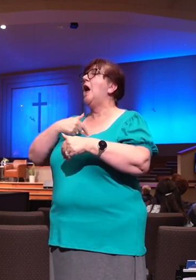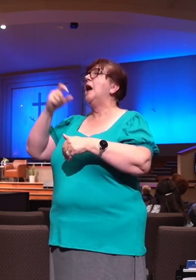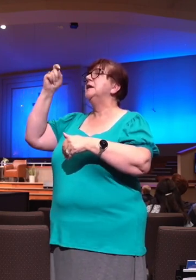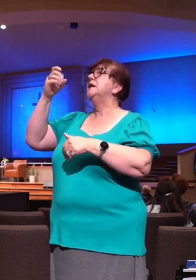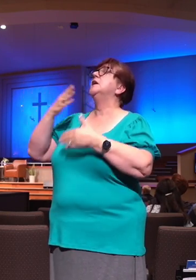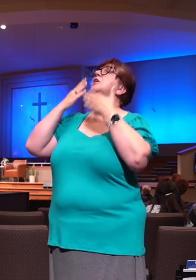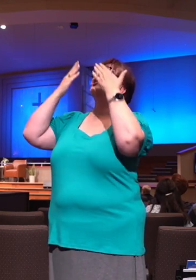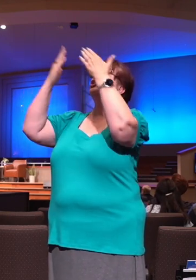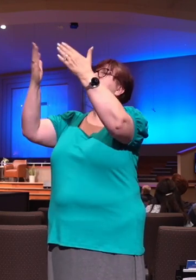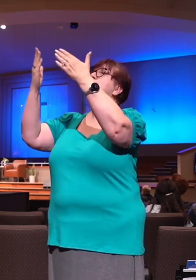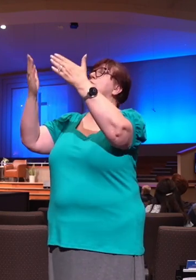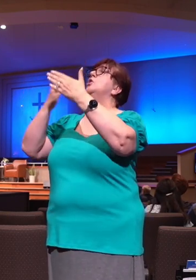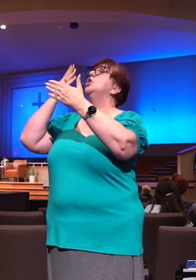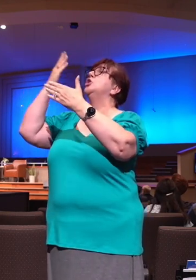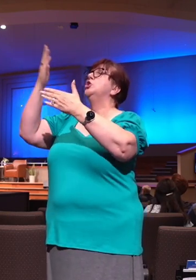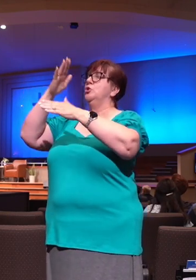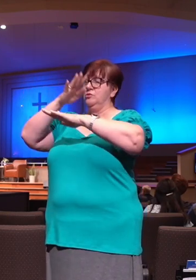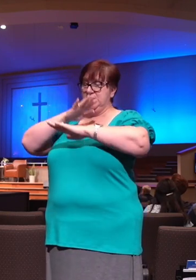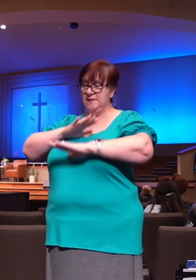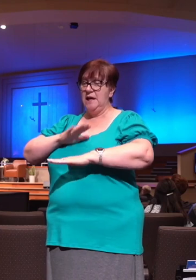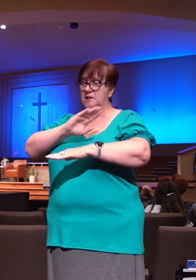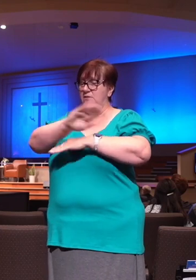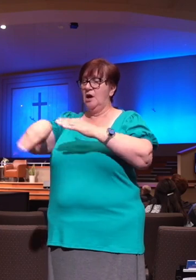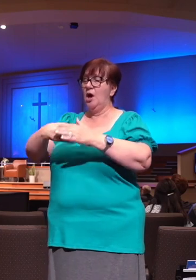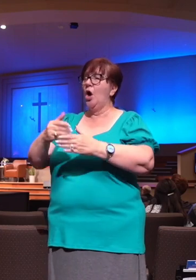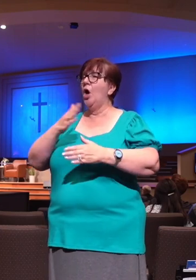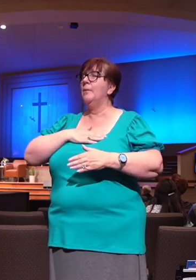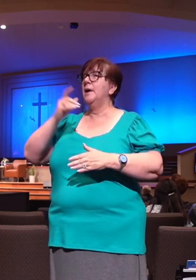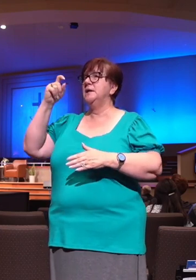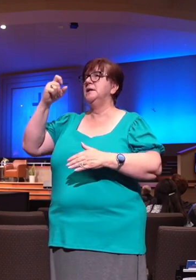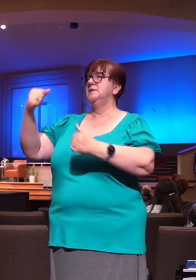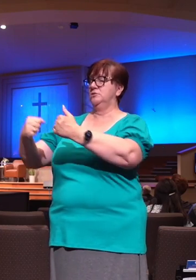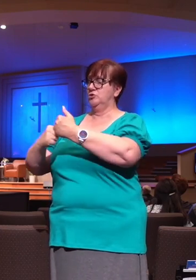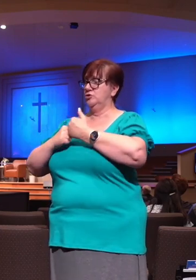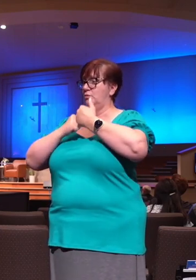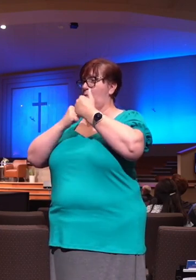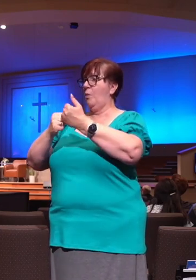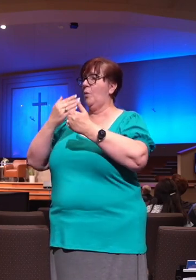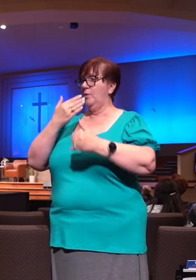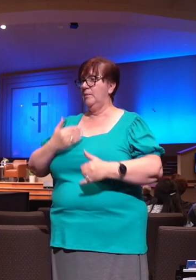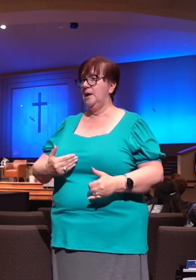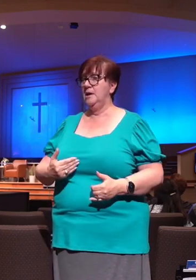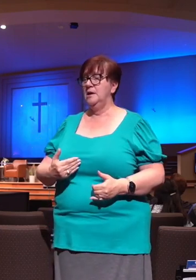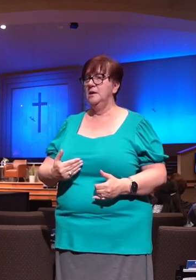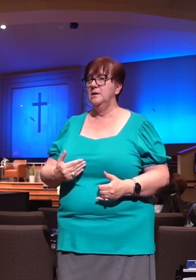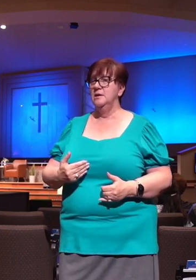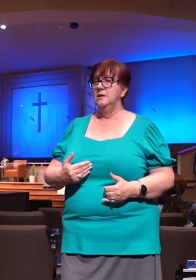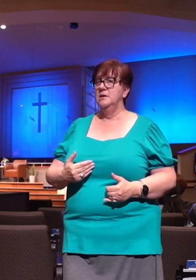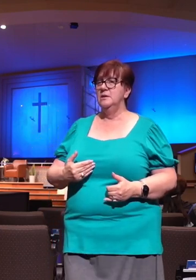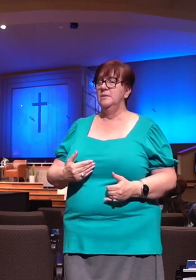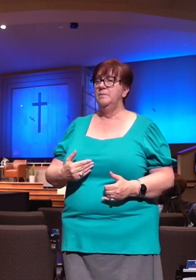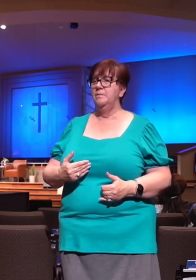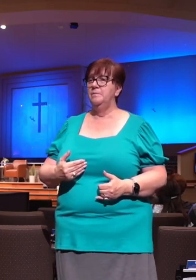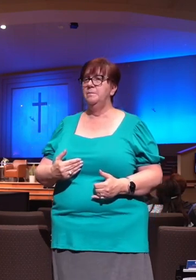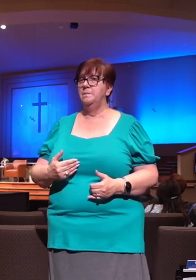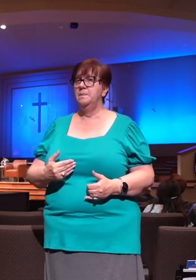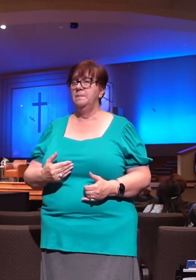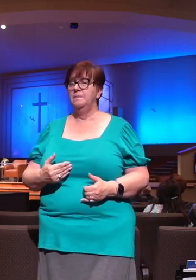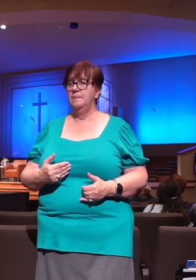You are my portion. You will sustain me. His portion, the Bible says in Psalm 23, that his